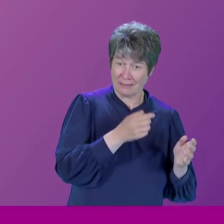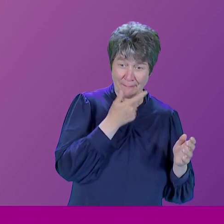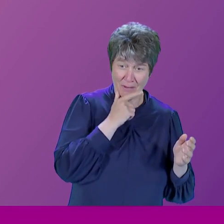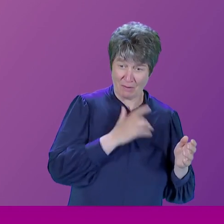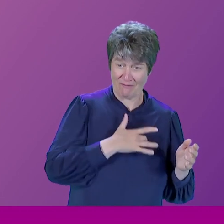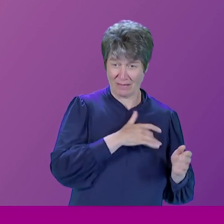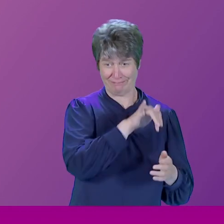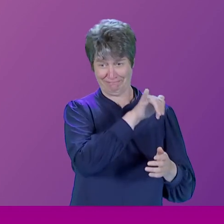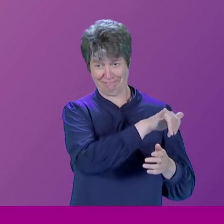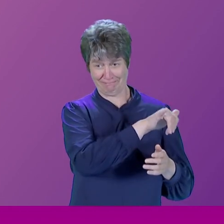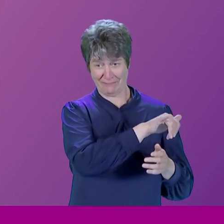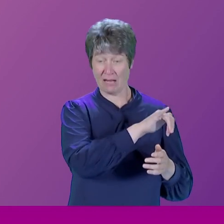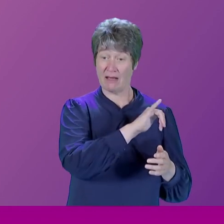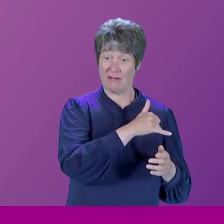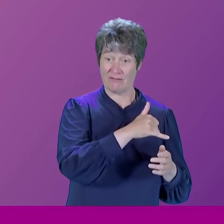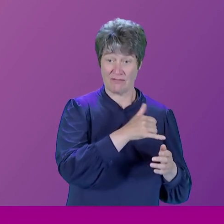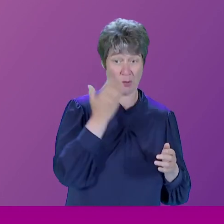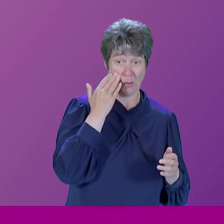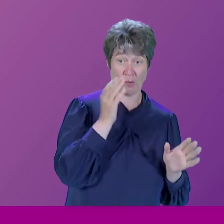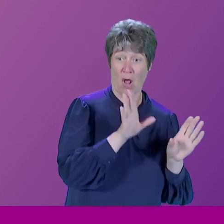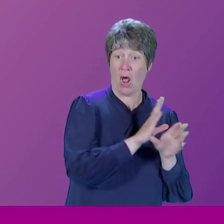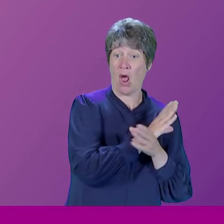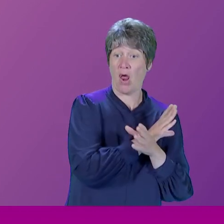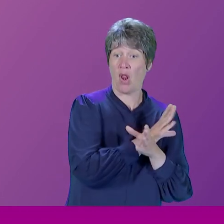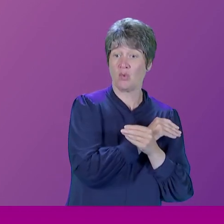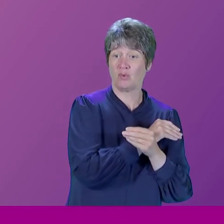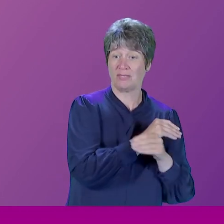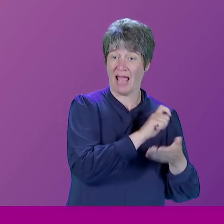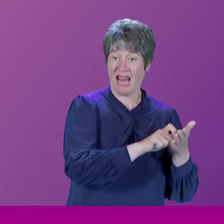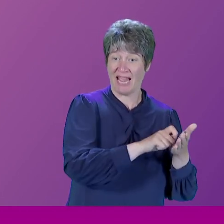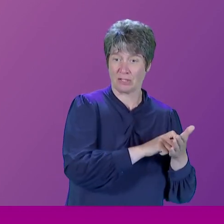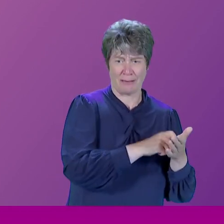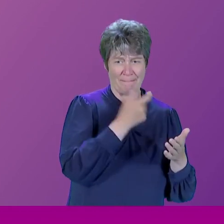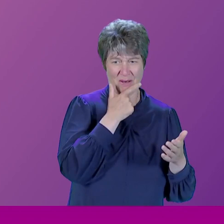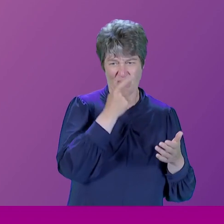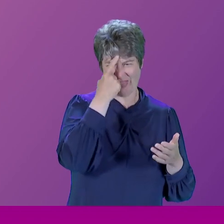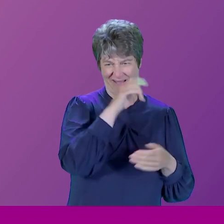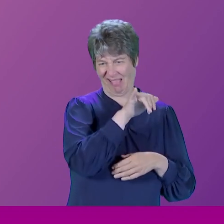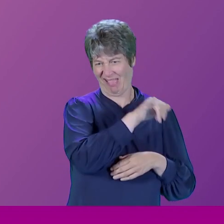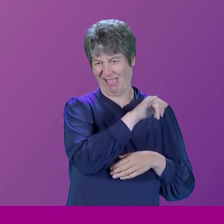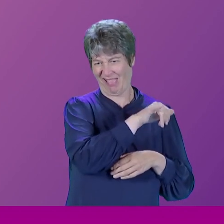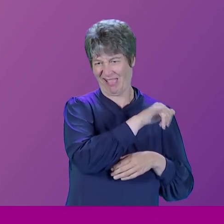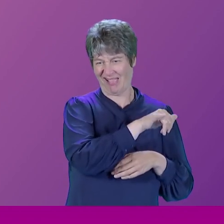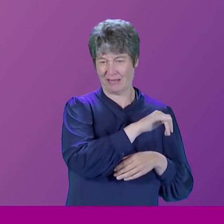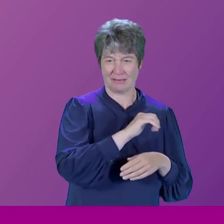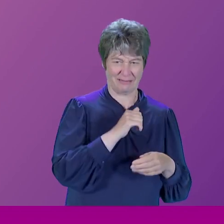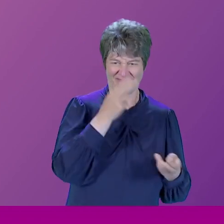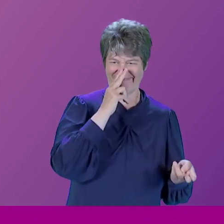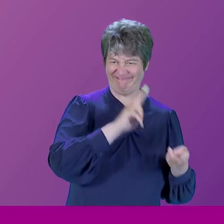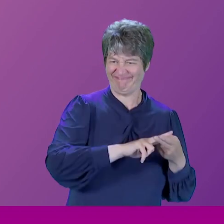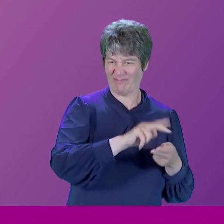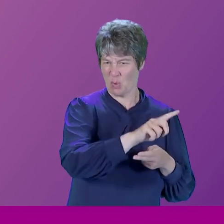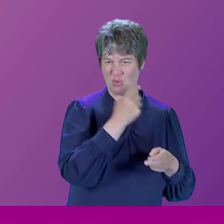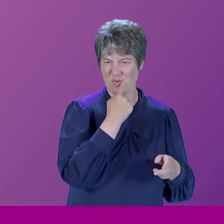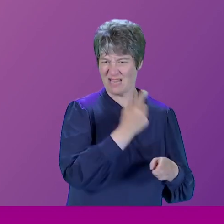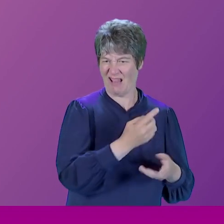when you've just been booted out of office, nobody cares what you say. They know you're not going to be there for the next five years, probably 10, and